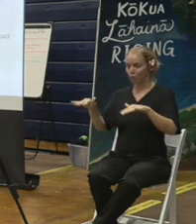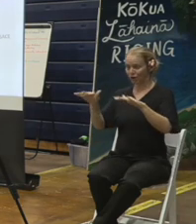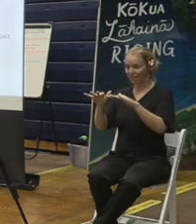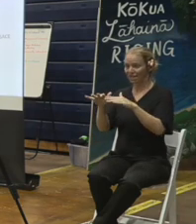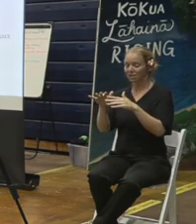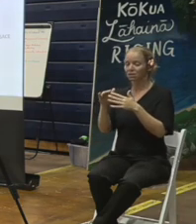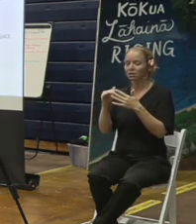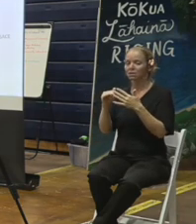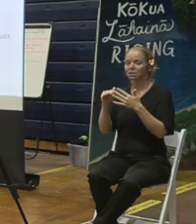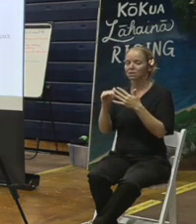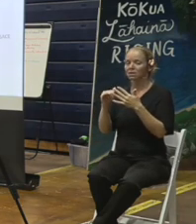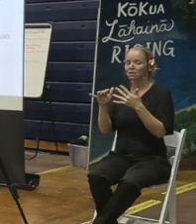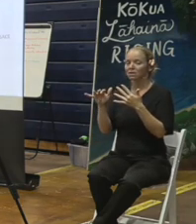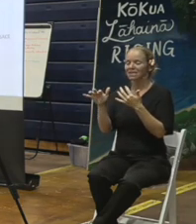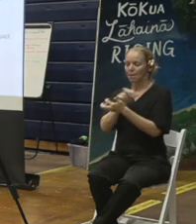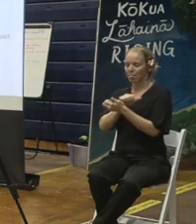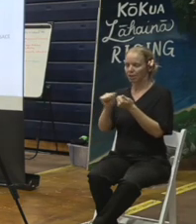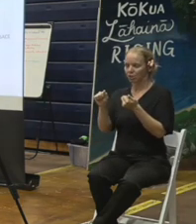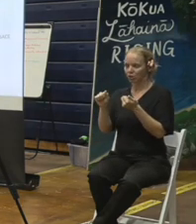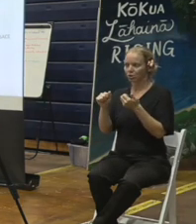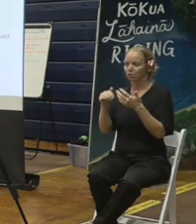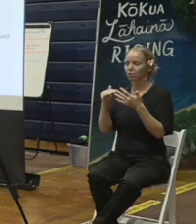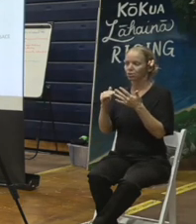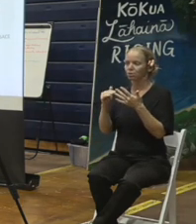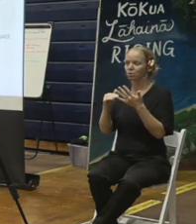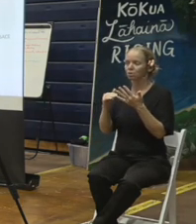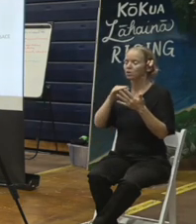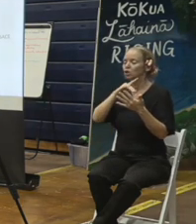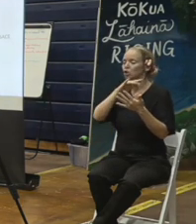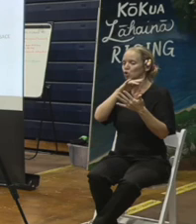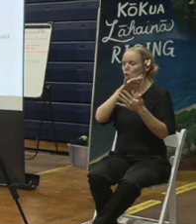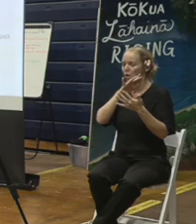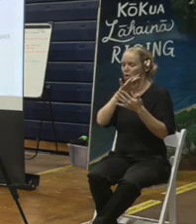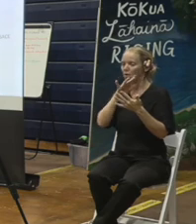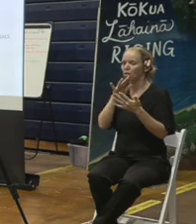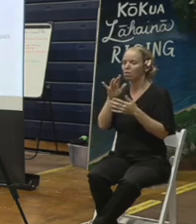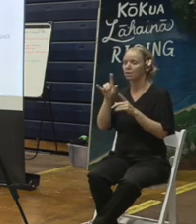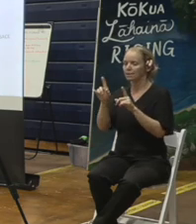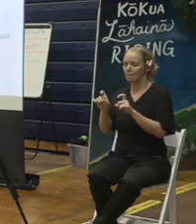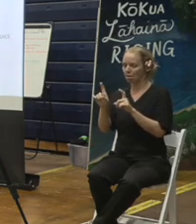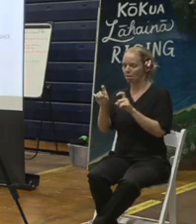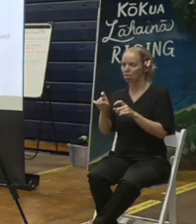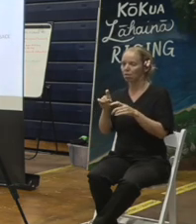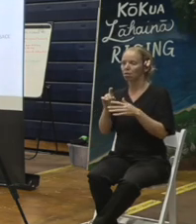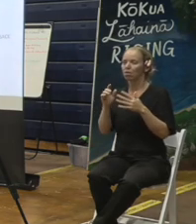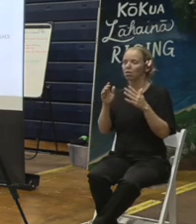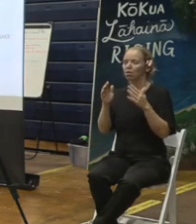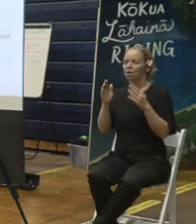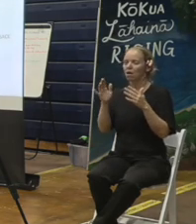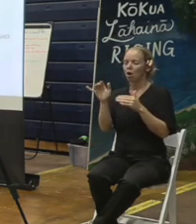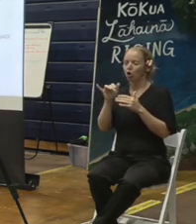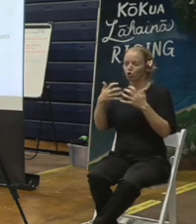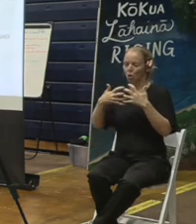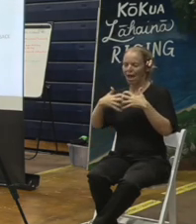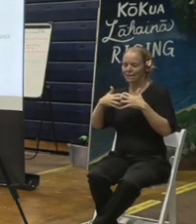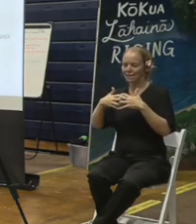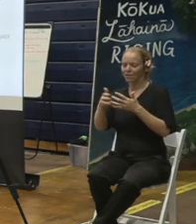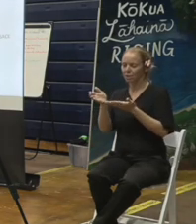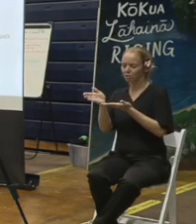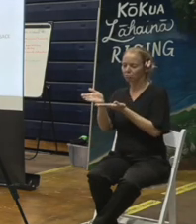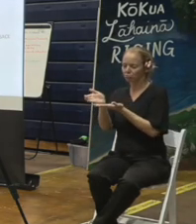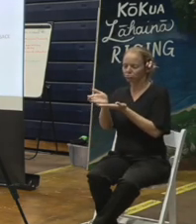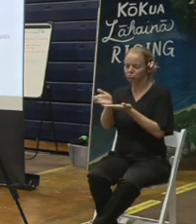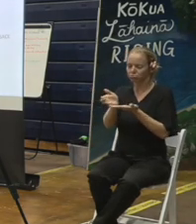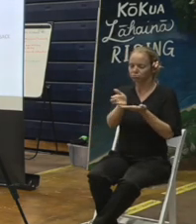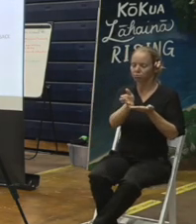demolition, soil sampling, and excavation of that soil